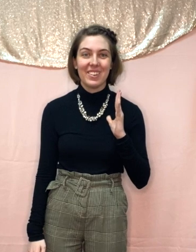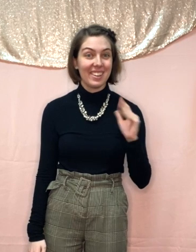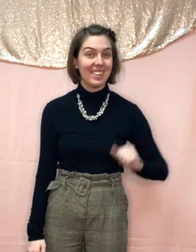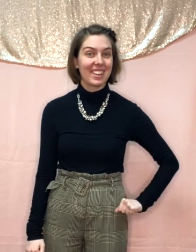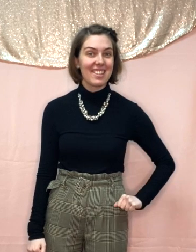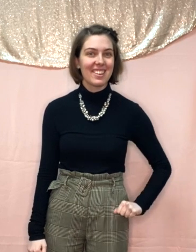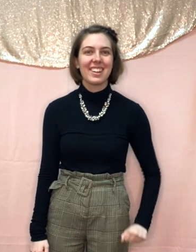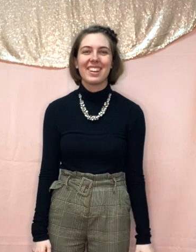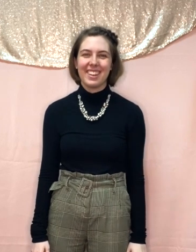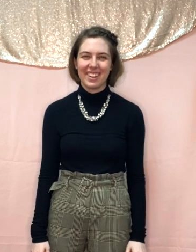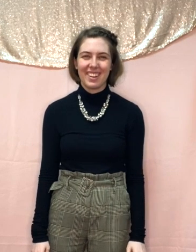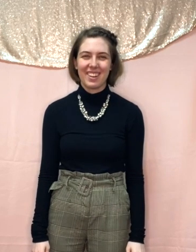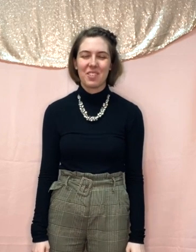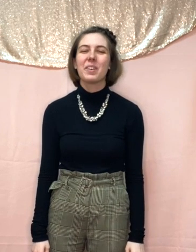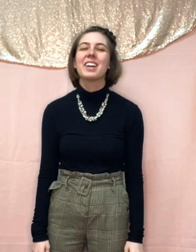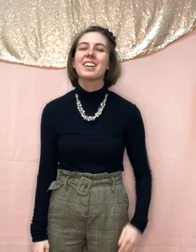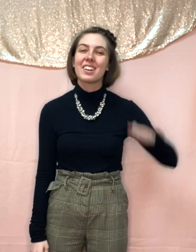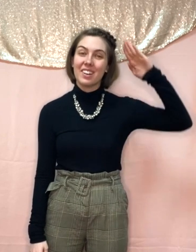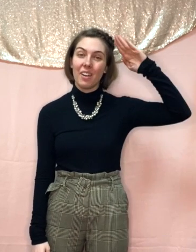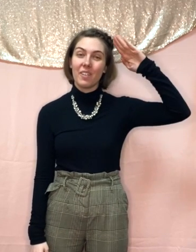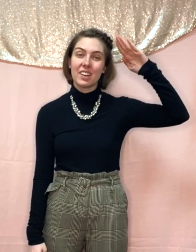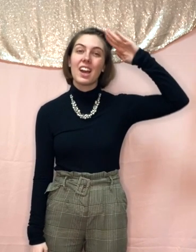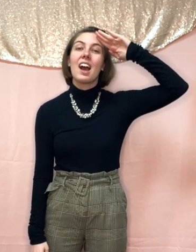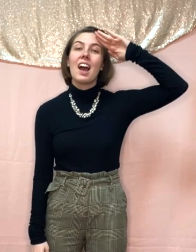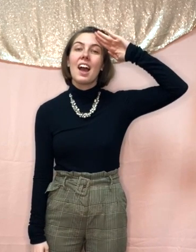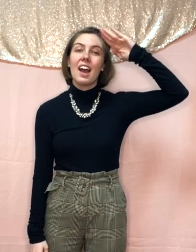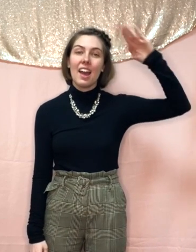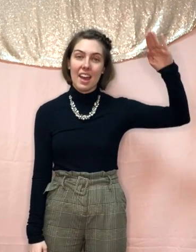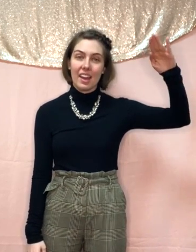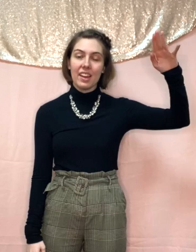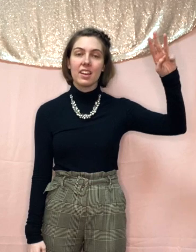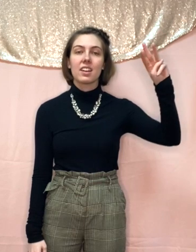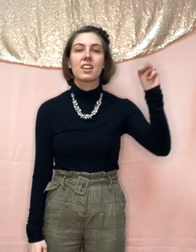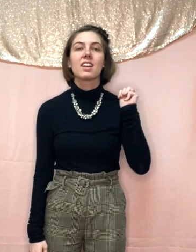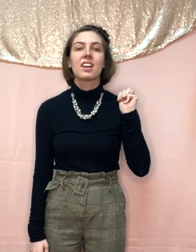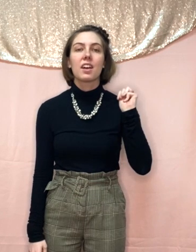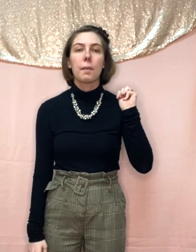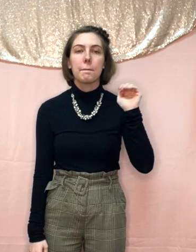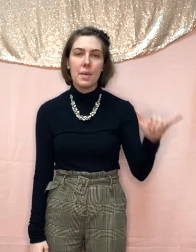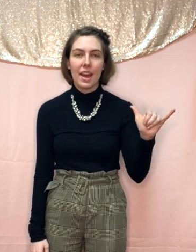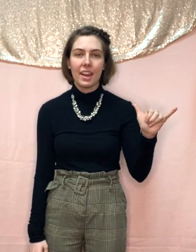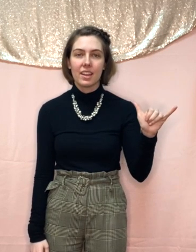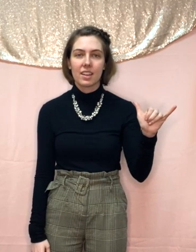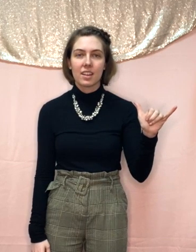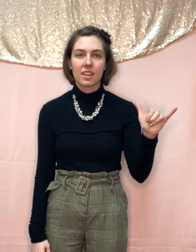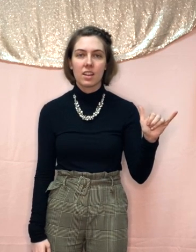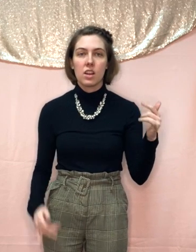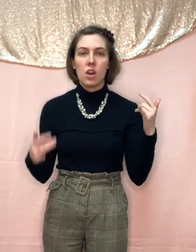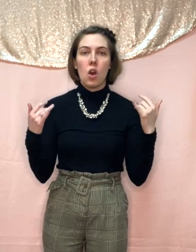Put it all together. Here we go. Hey, May,